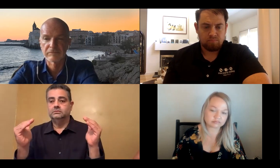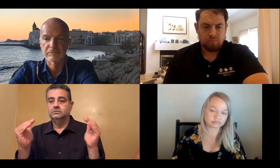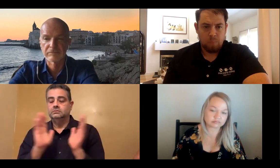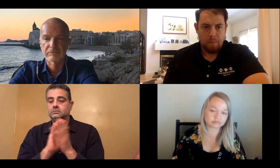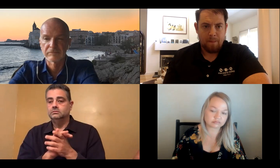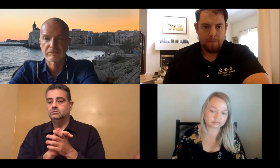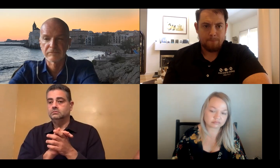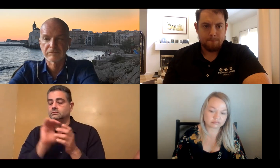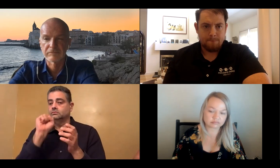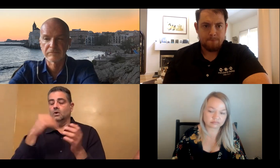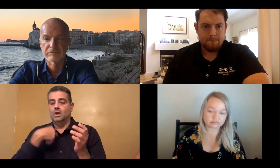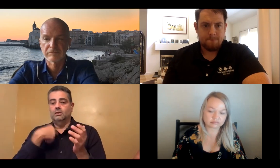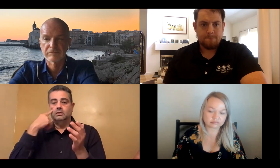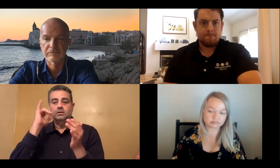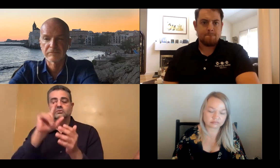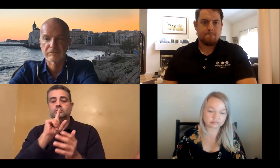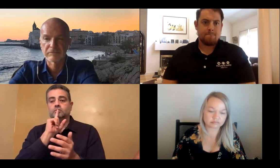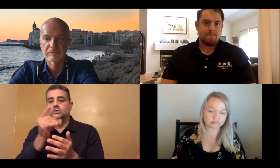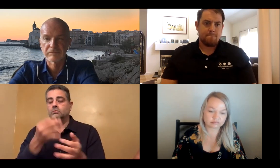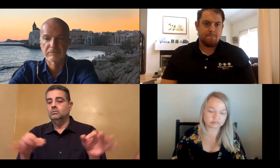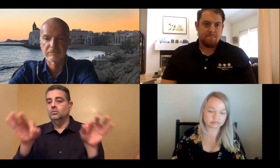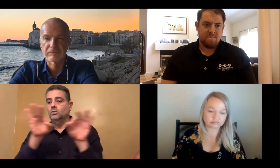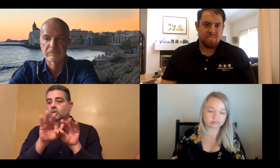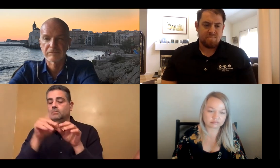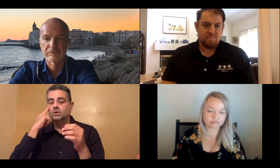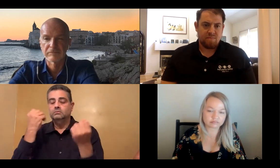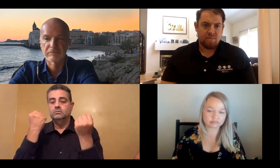believe is something that you are required to provide functional equivalence.